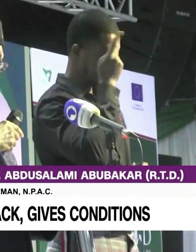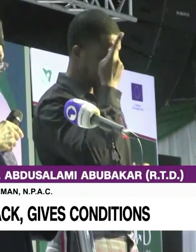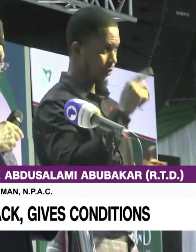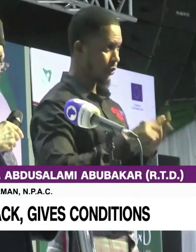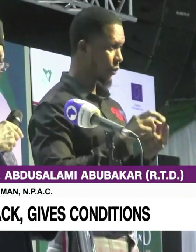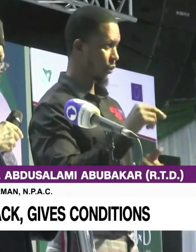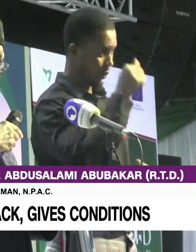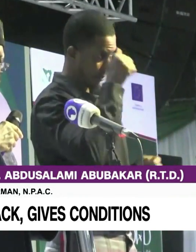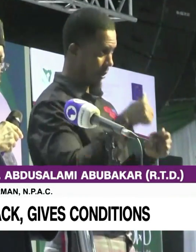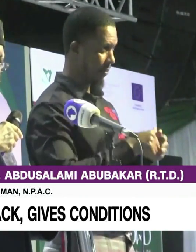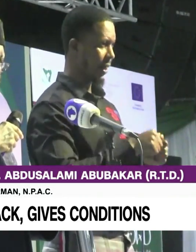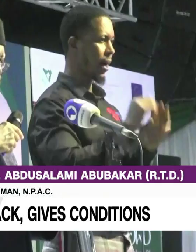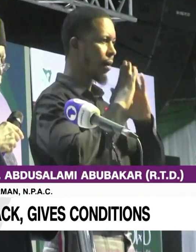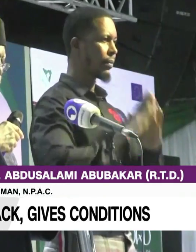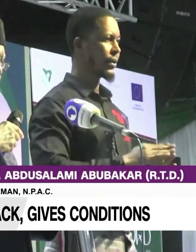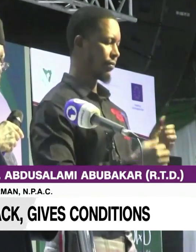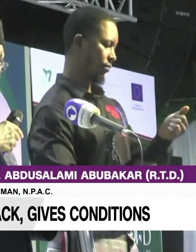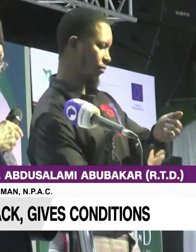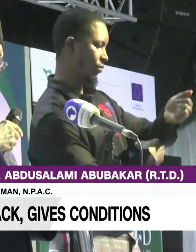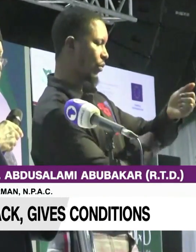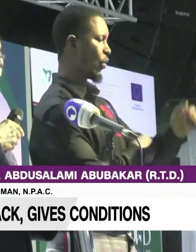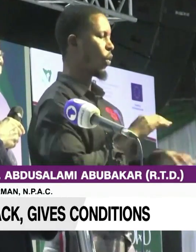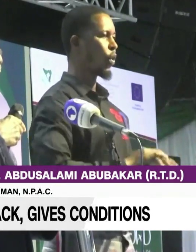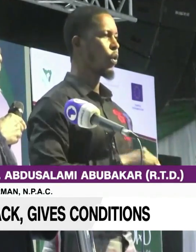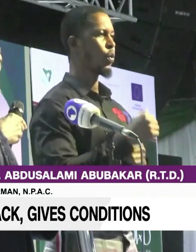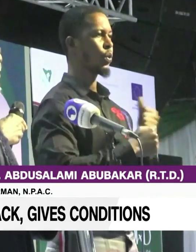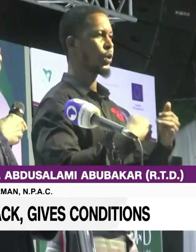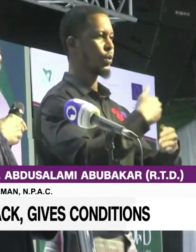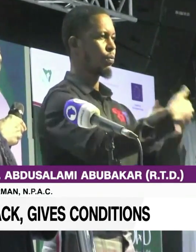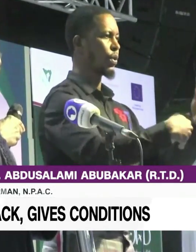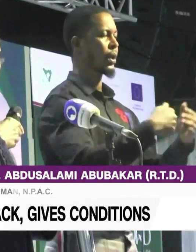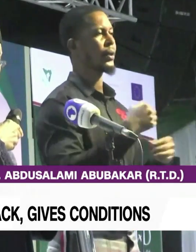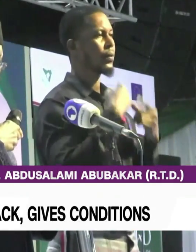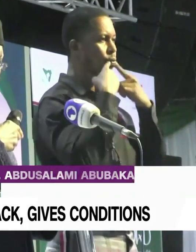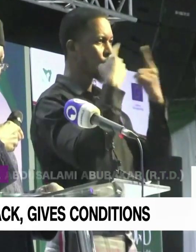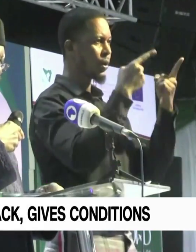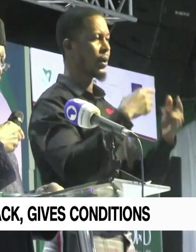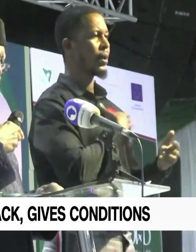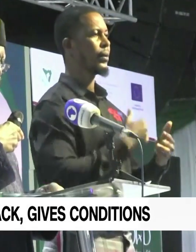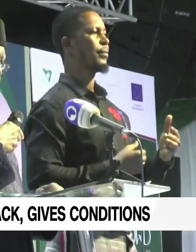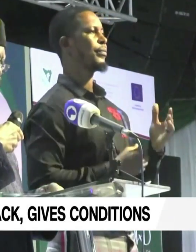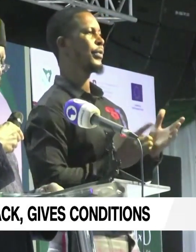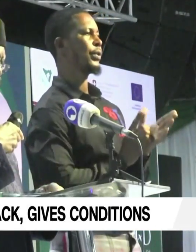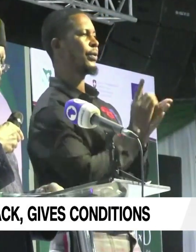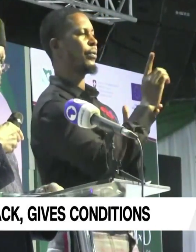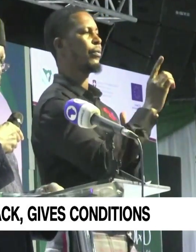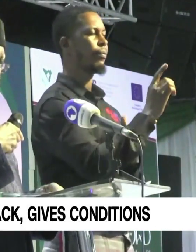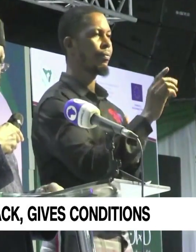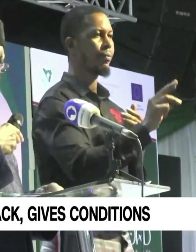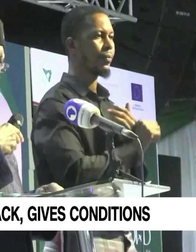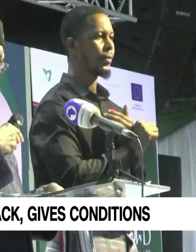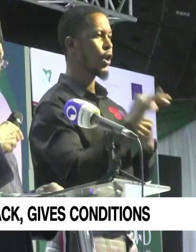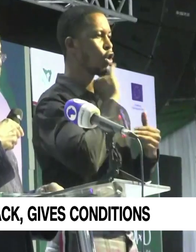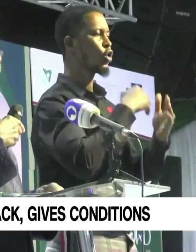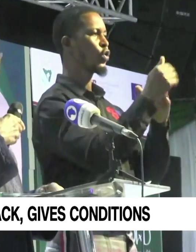is the foundation the upon which progress and development is